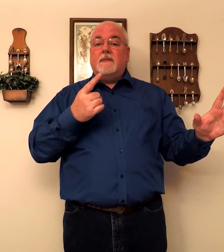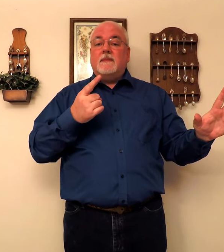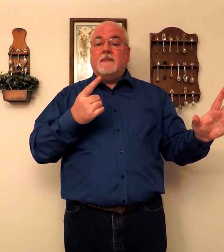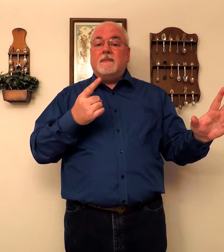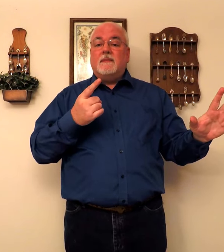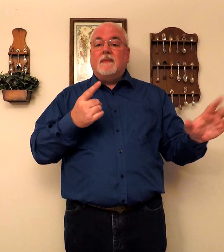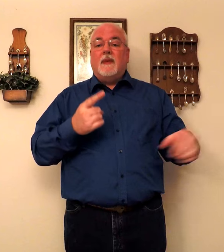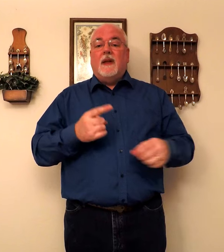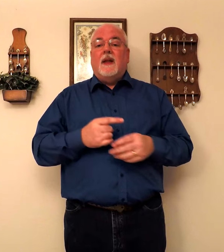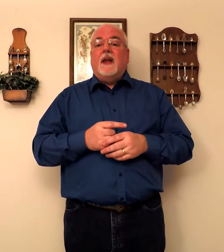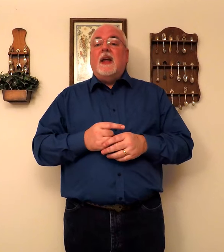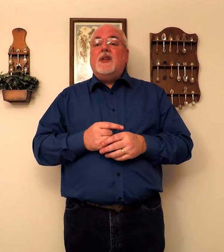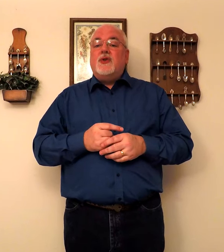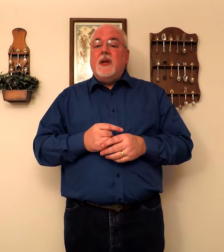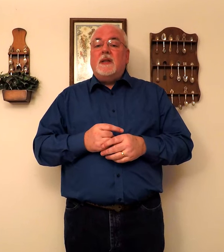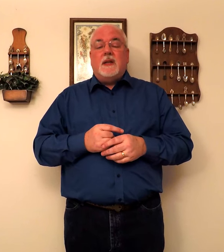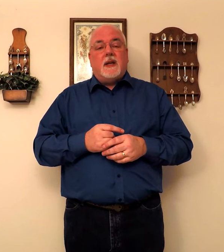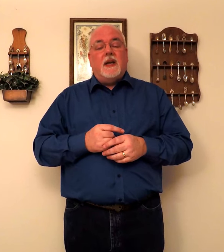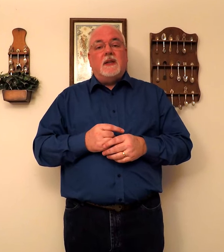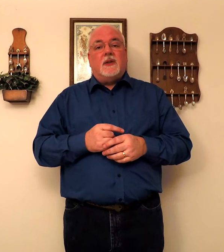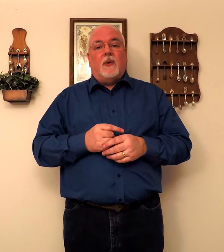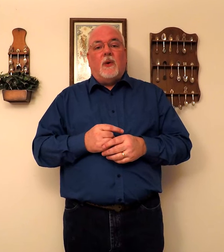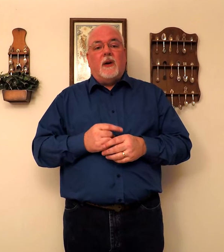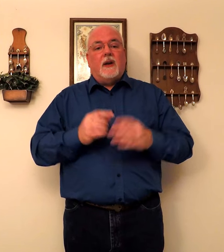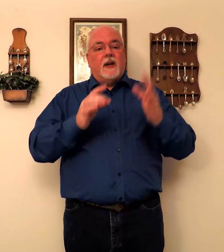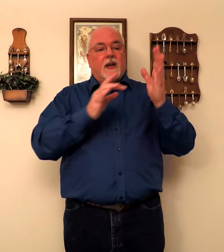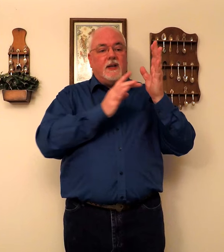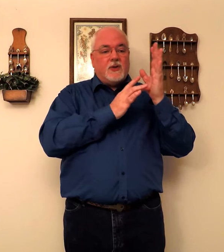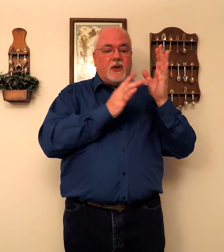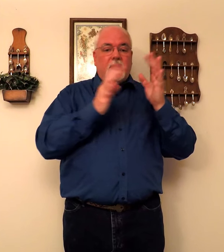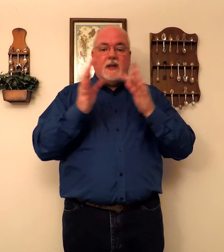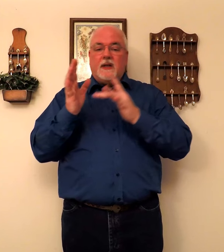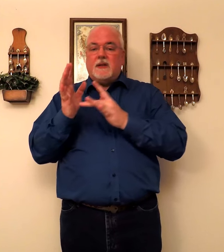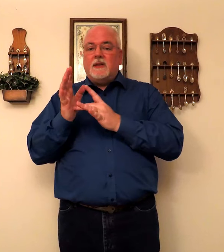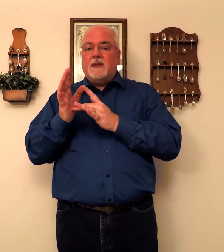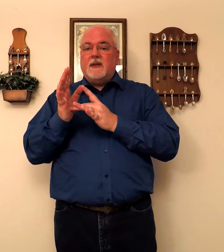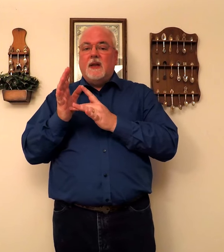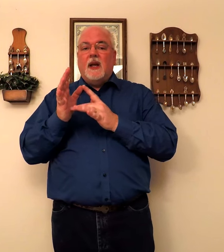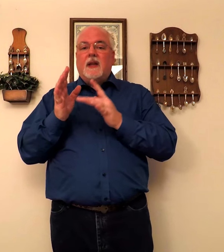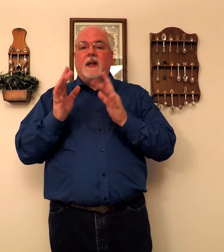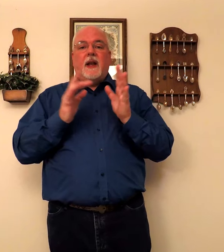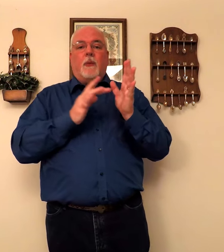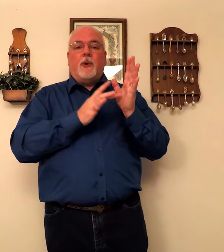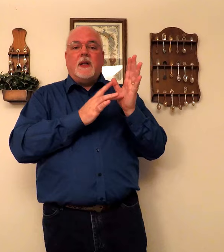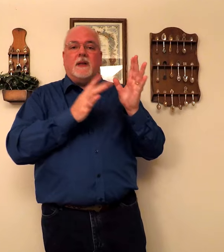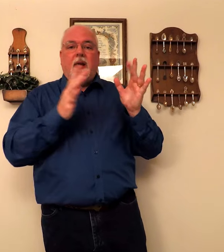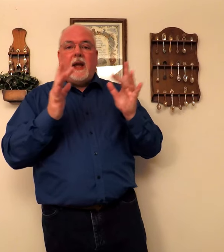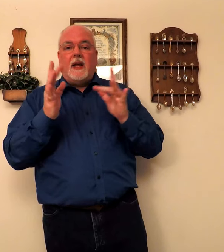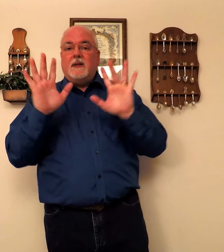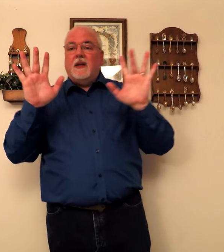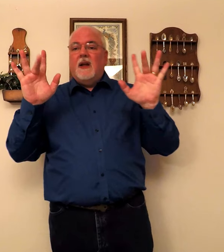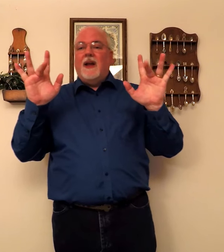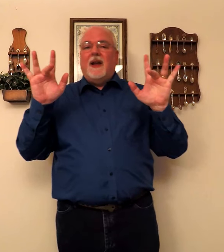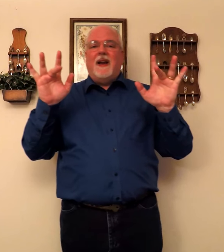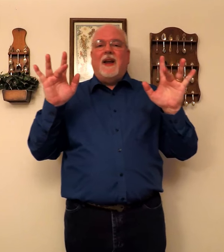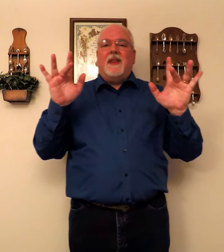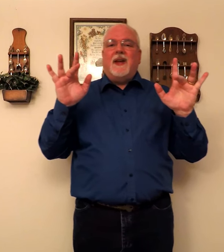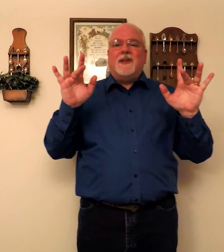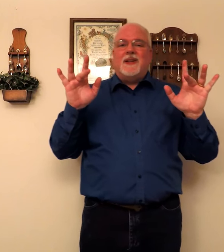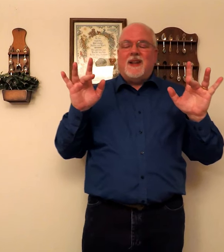Jesus is Lord. Jesus. And they'll print in the hands. And again, I think it's